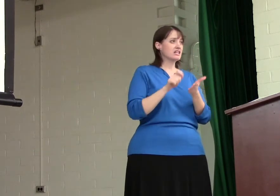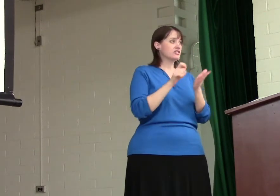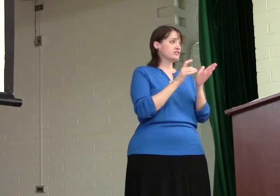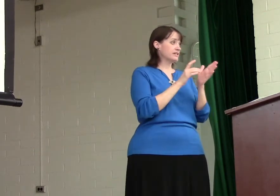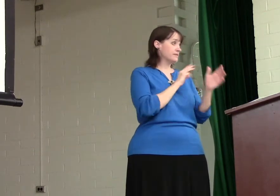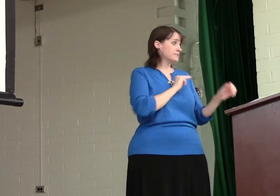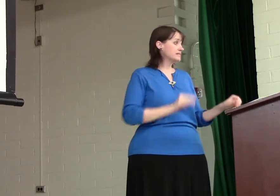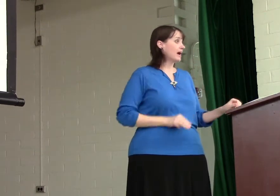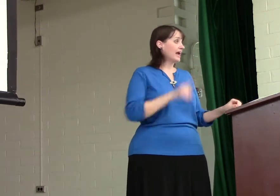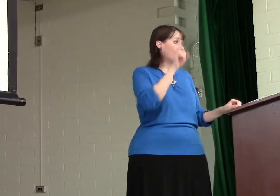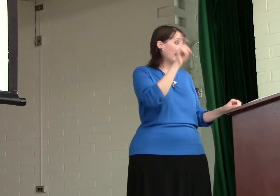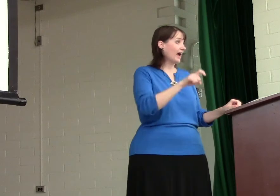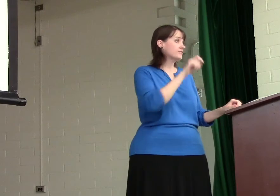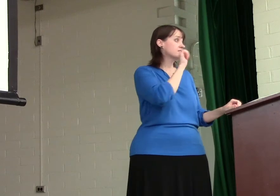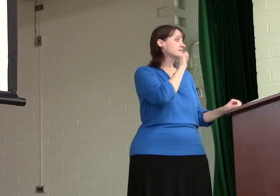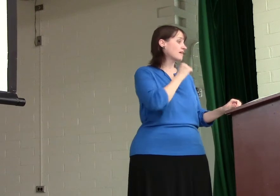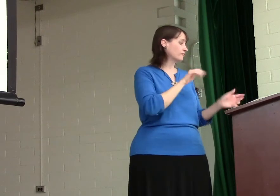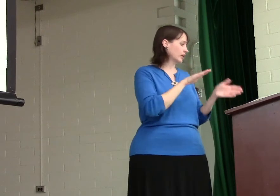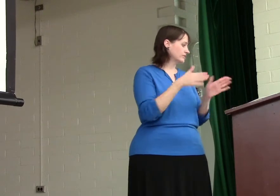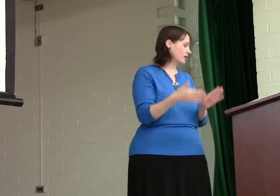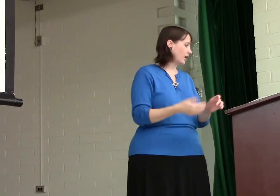Did the Messiah have to suffer and die?